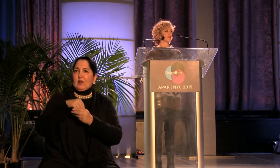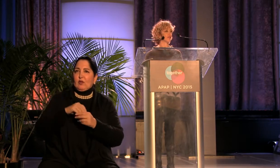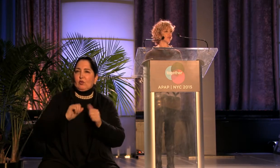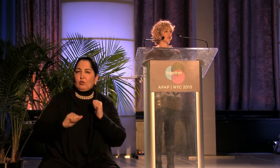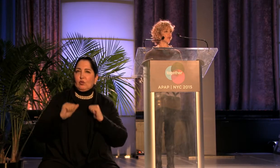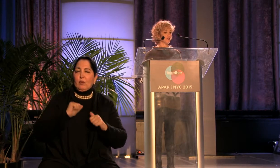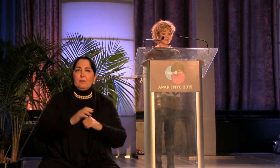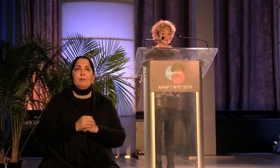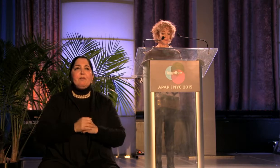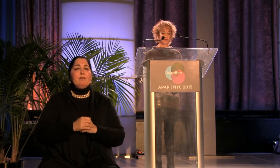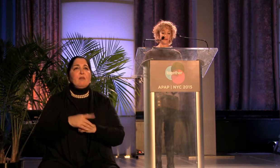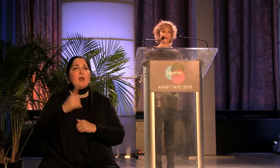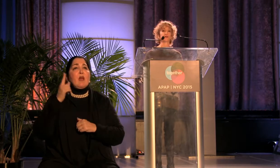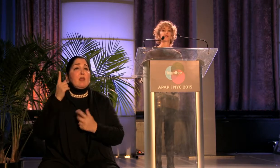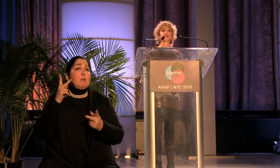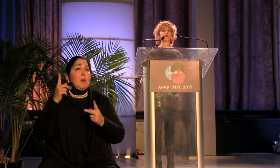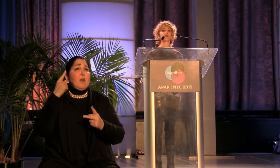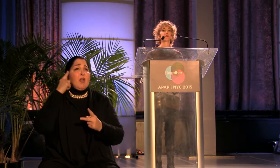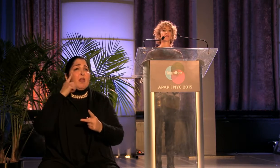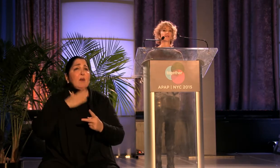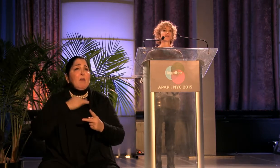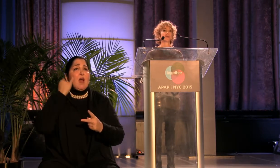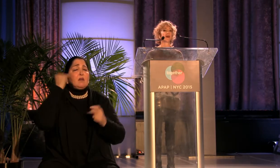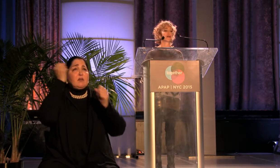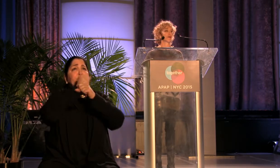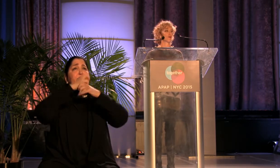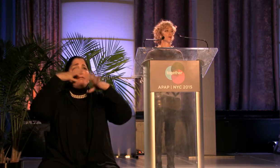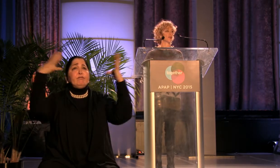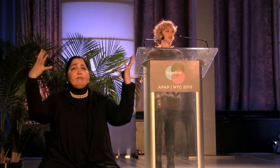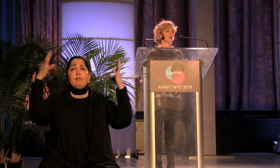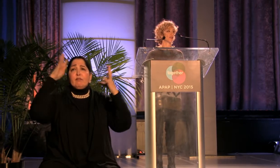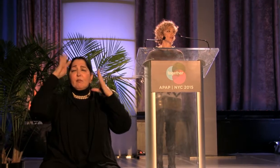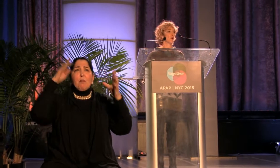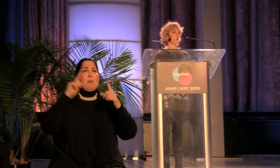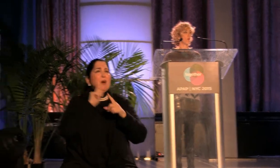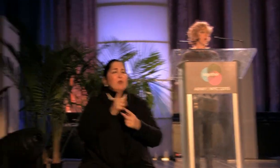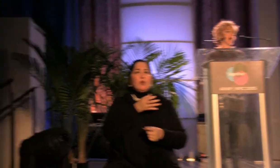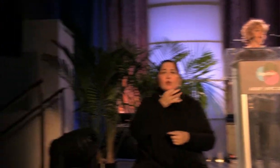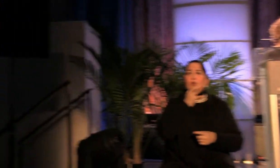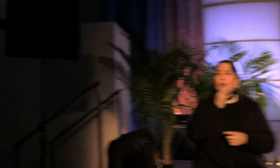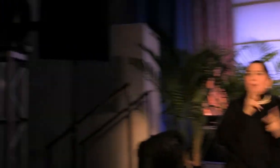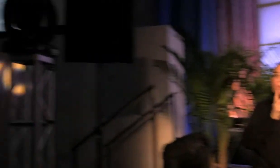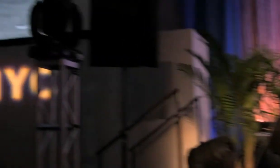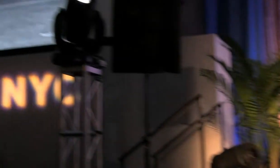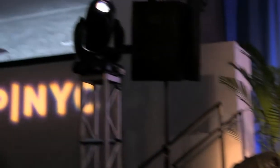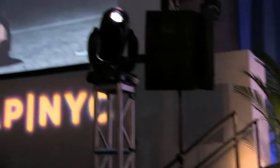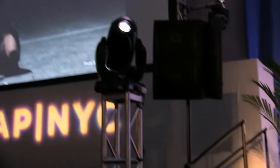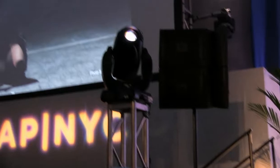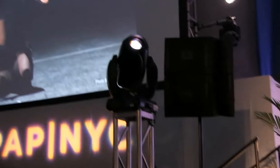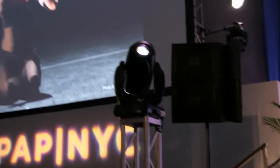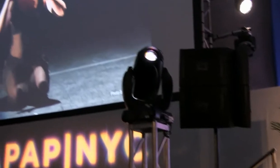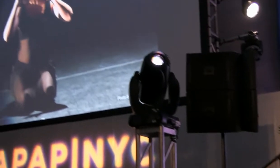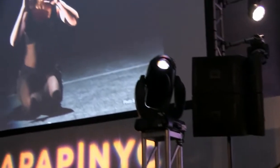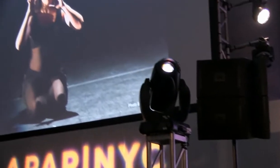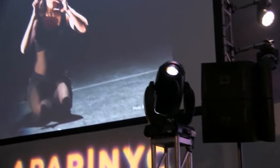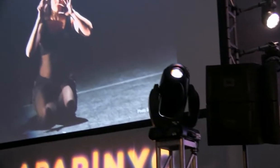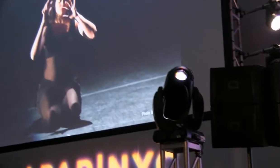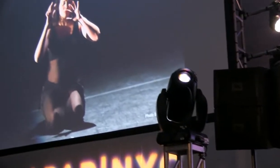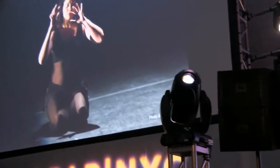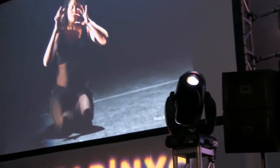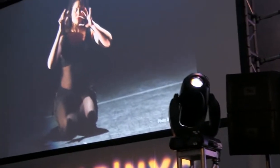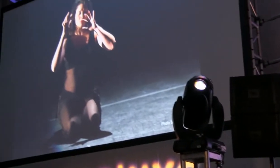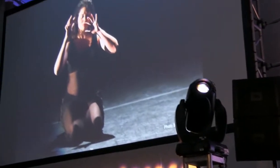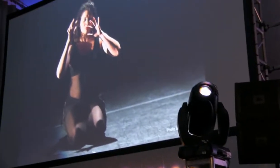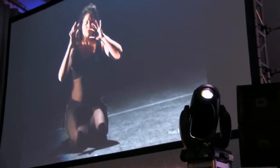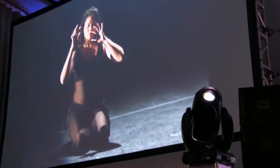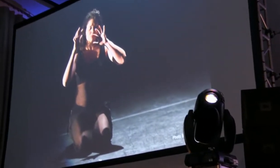arrive as visionary, only to soon inspire the question, why not. I love this